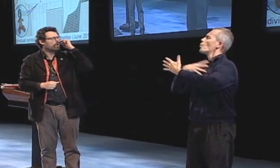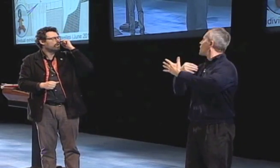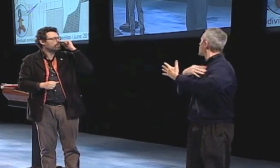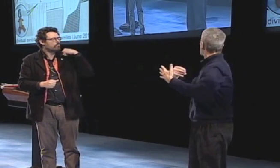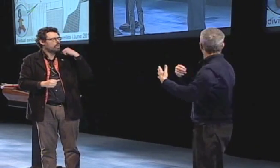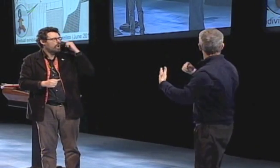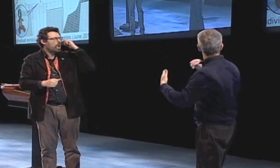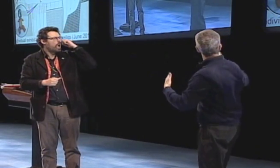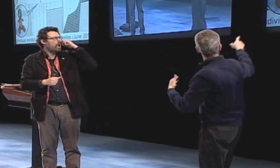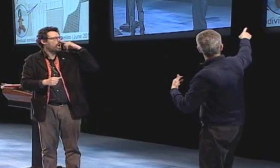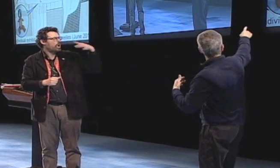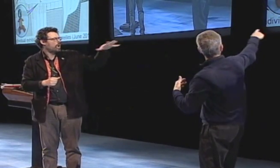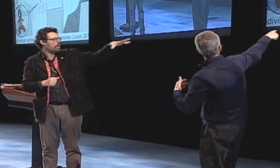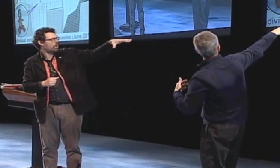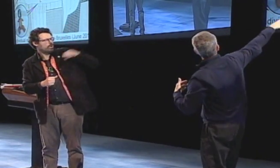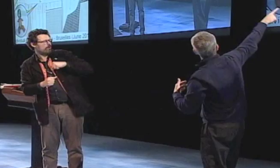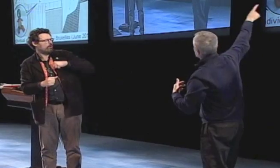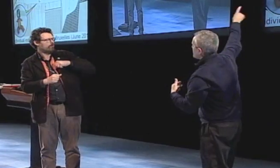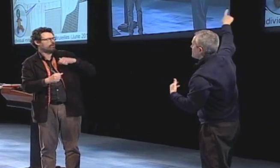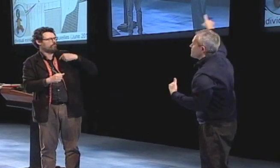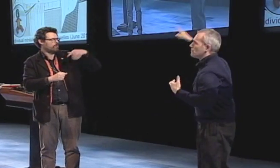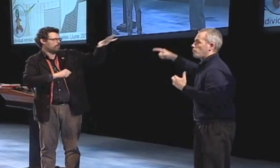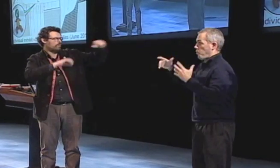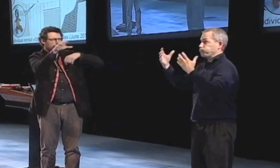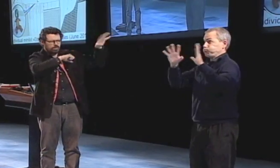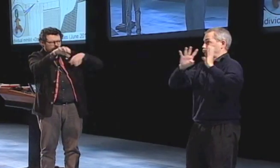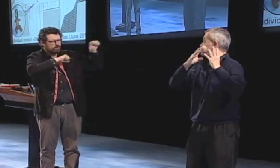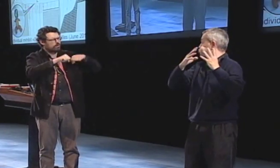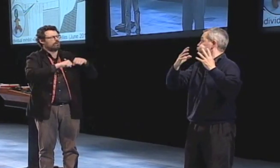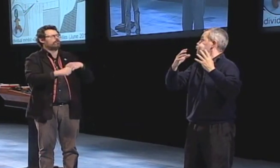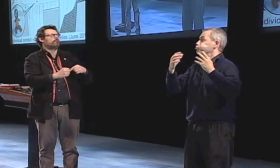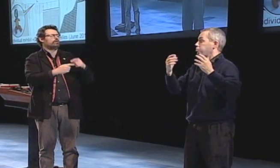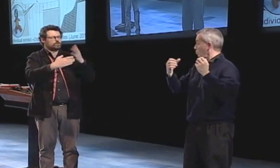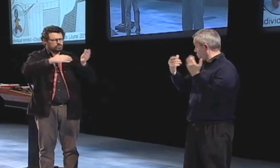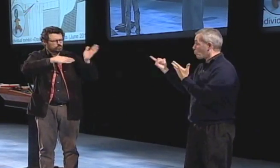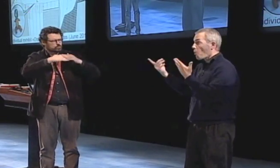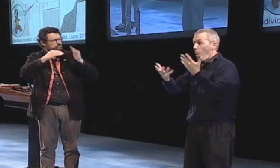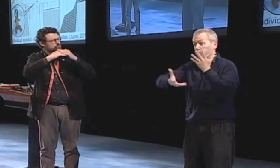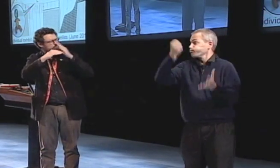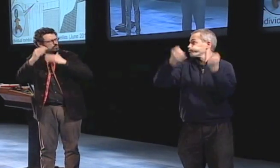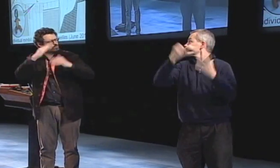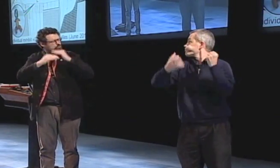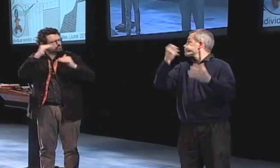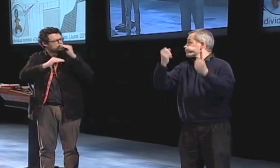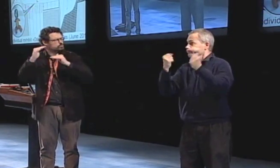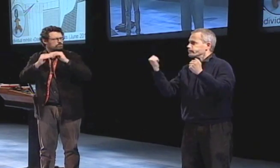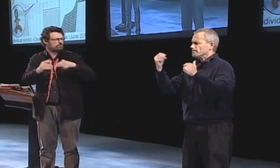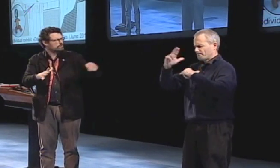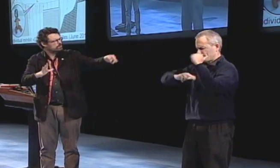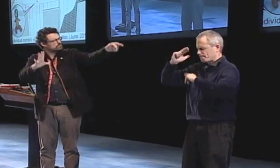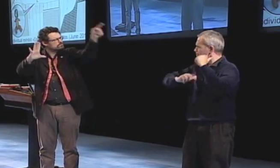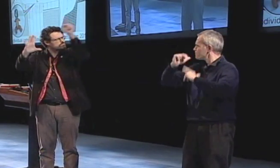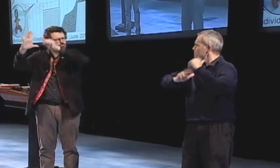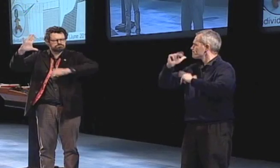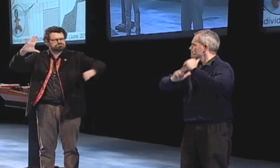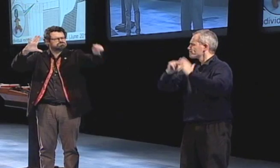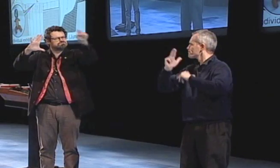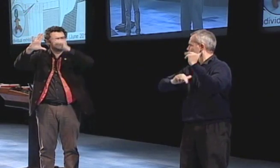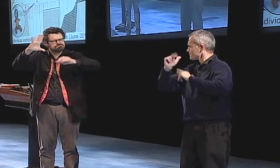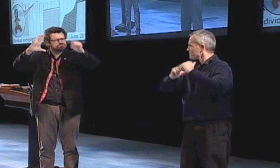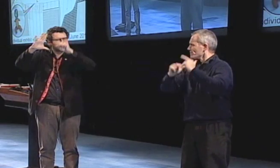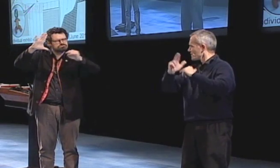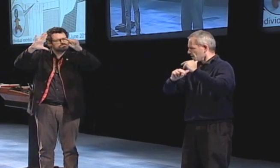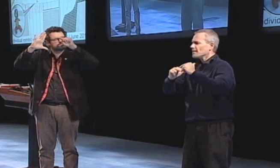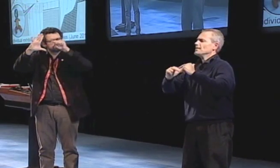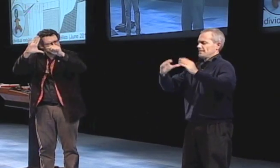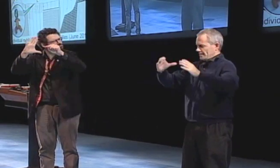so we had as you can see in the background there's these white graph sheets of metal we